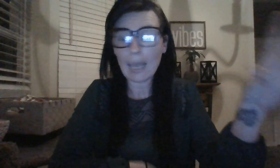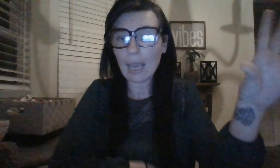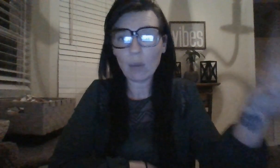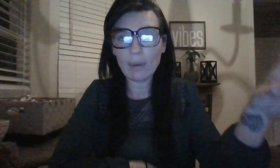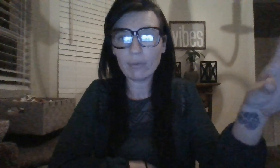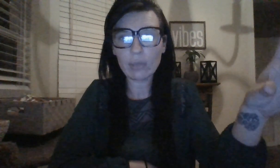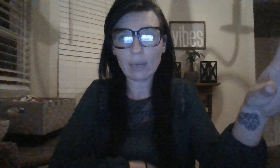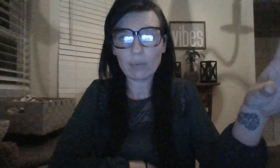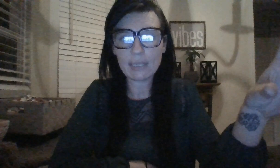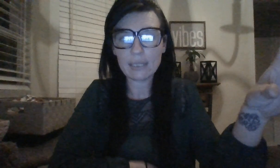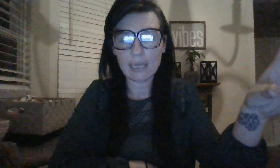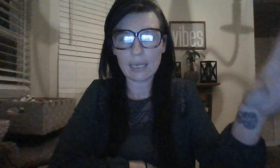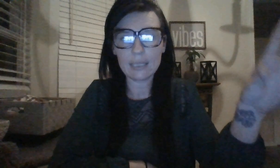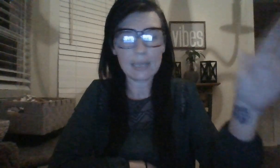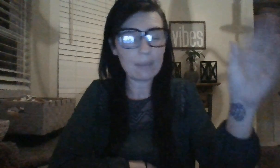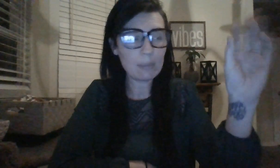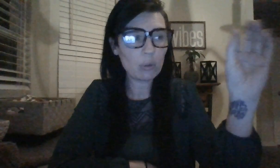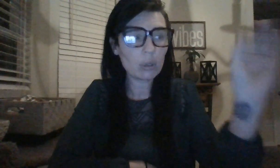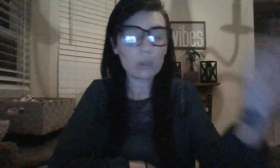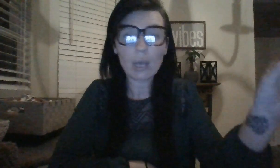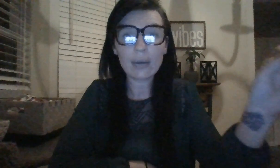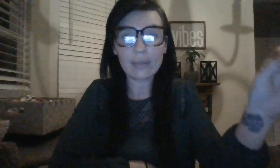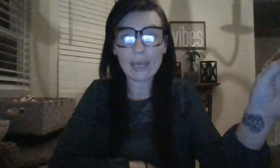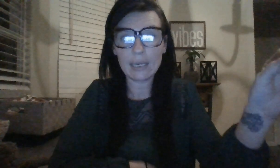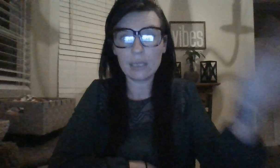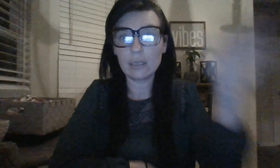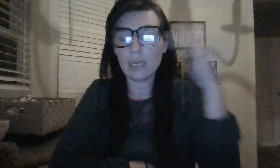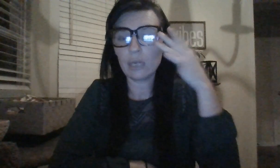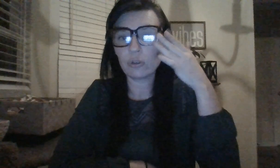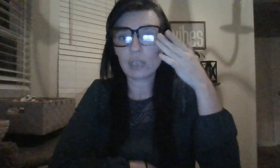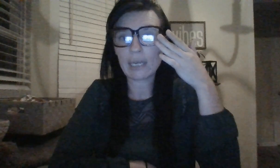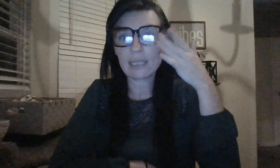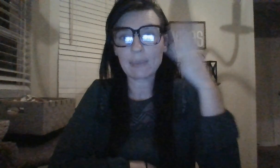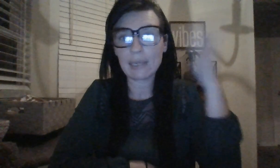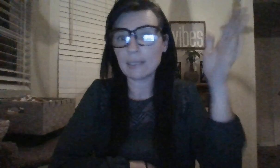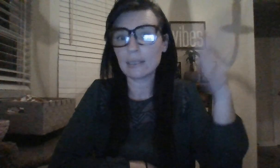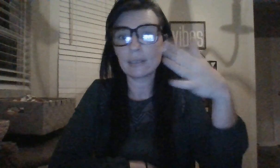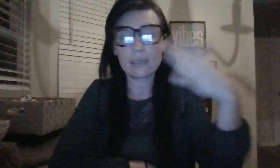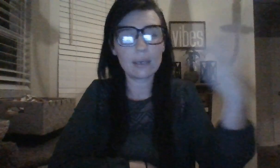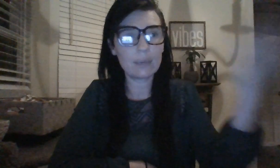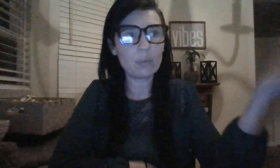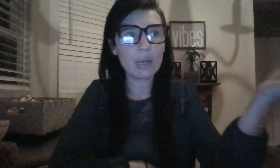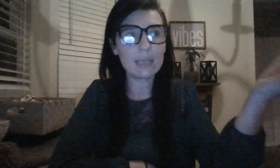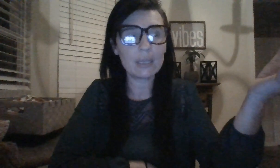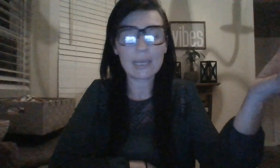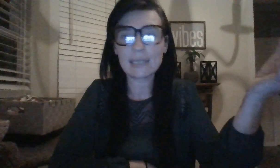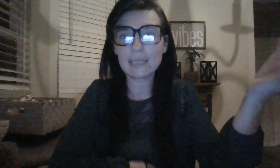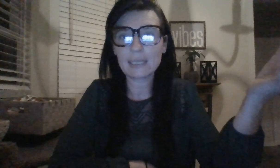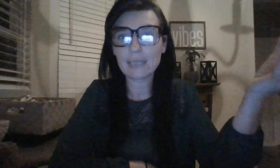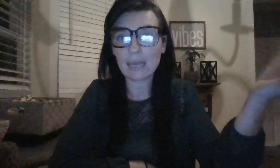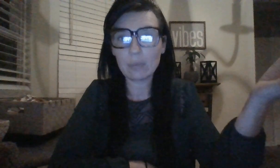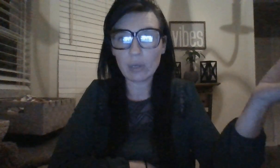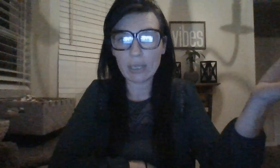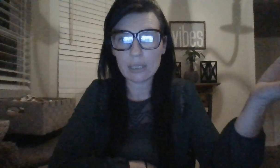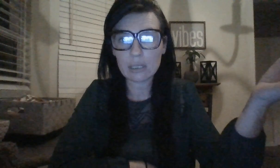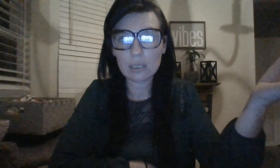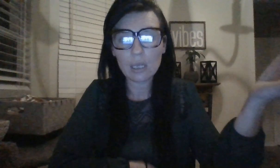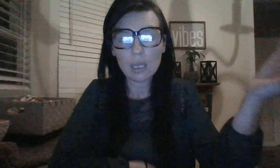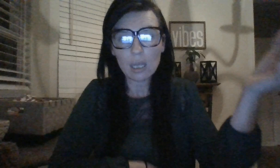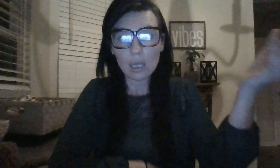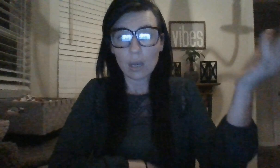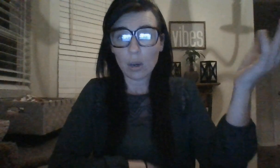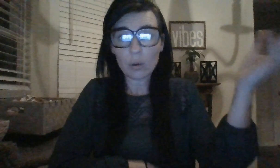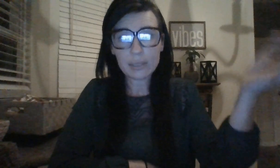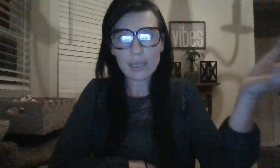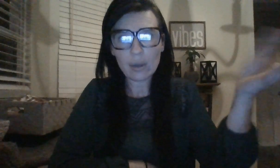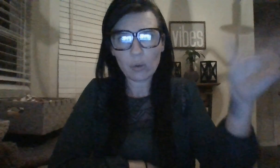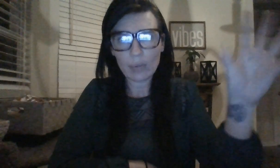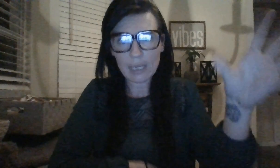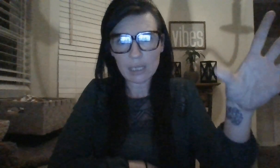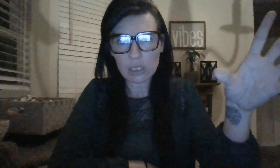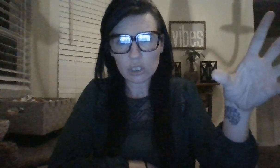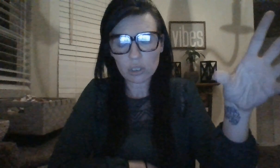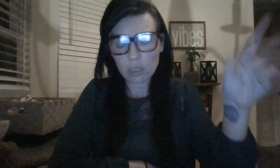However, that resonates. I've been pulling a lot of that in energetic spaces probably the last six, nine months or so ish.